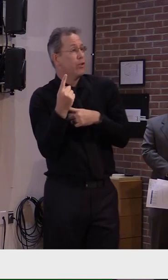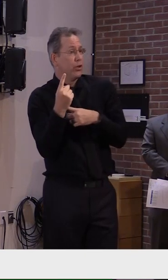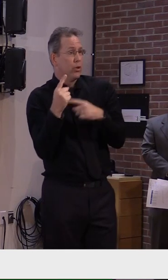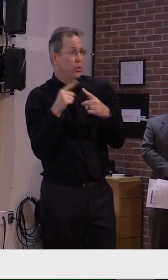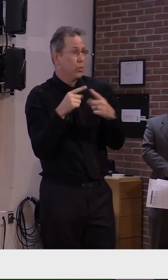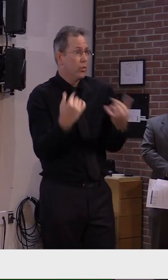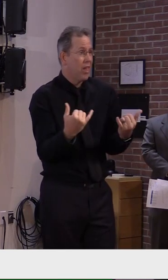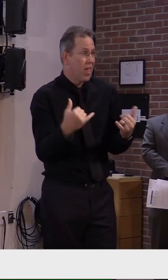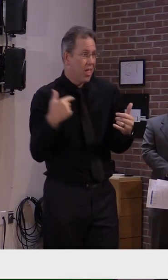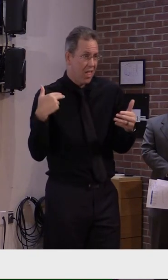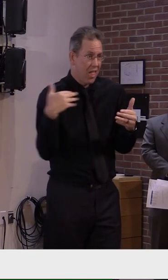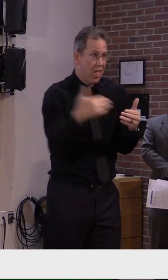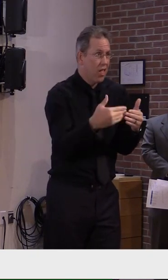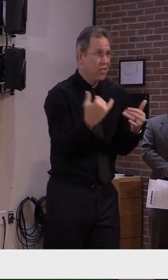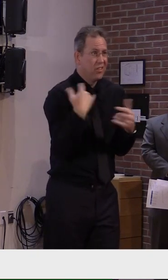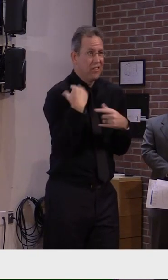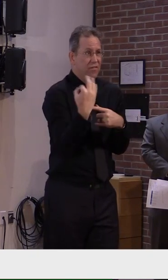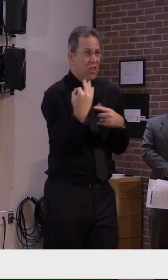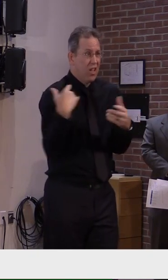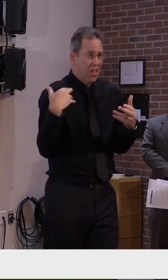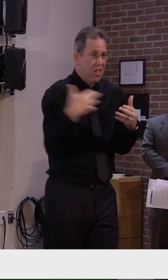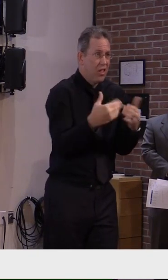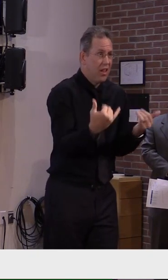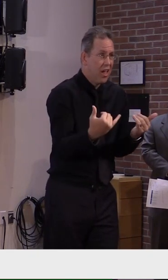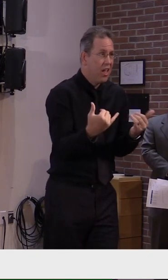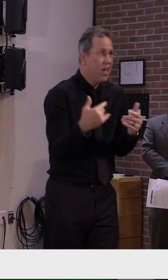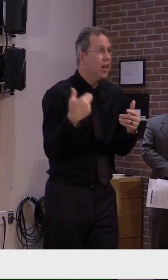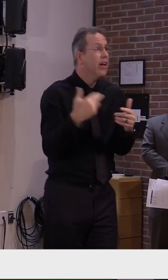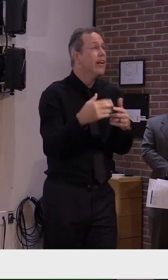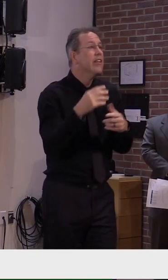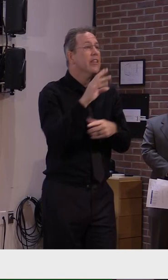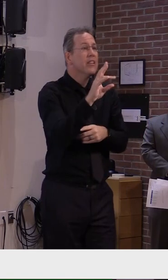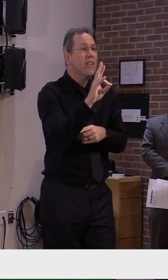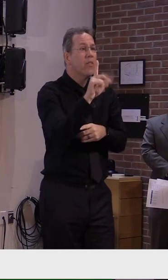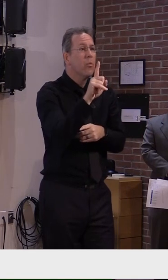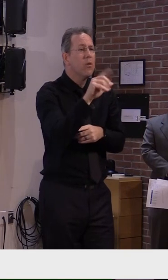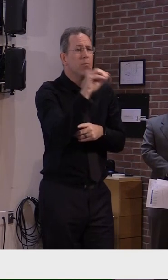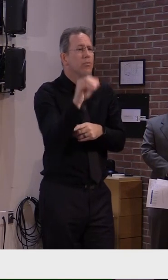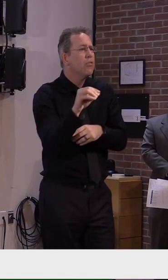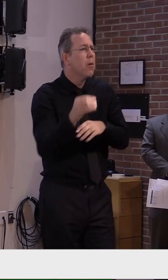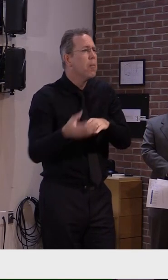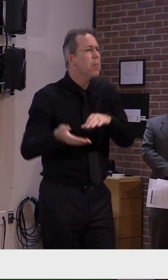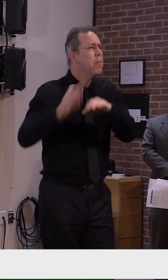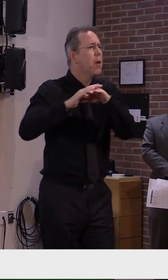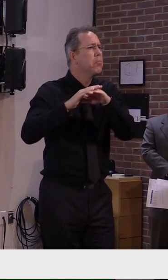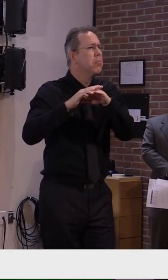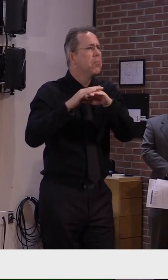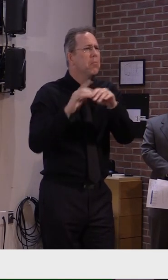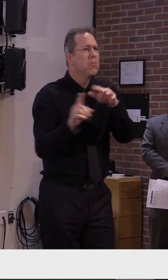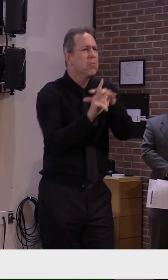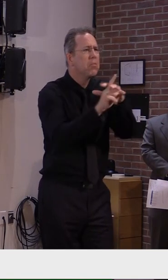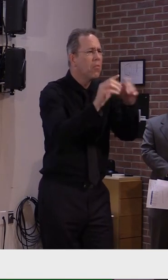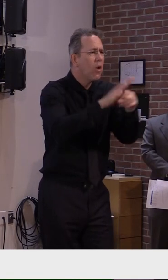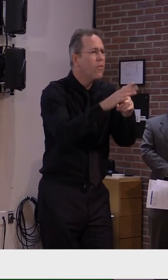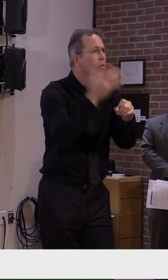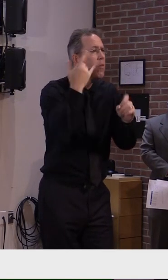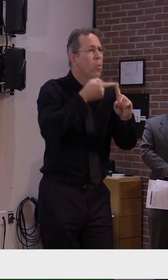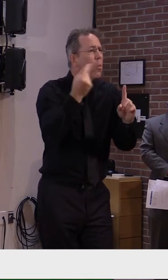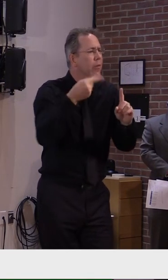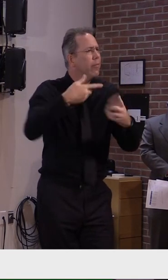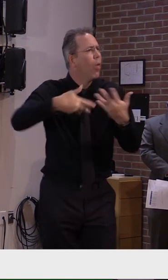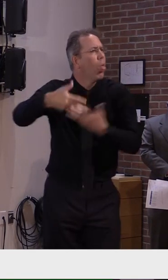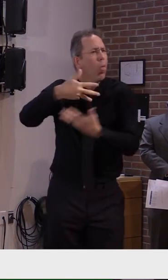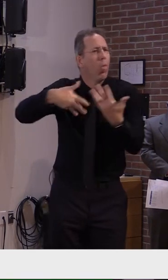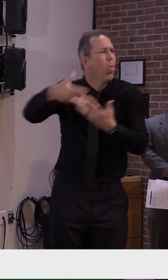announcement 71% of outbreaks were linked to social events, parties and people